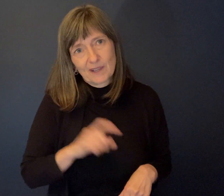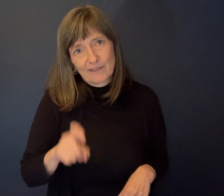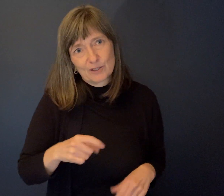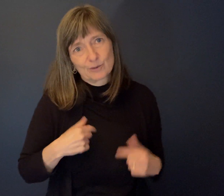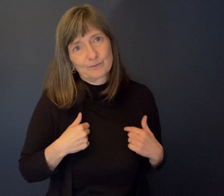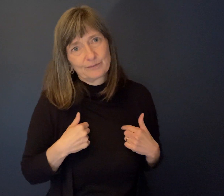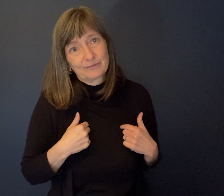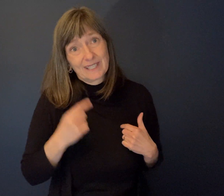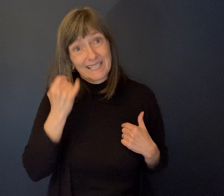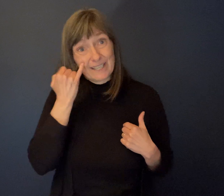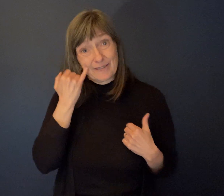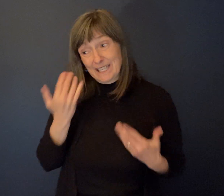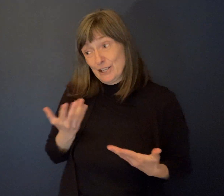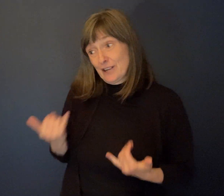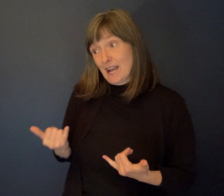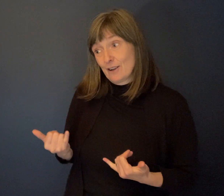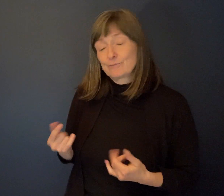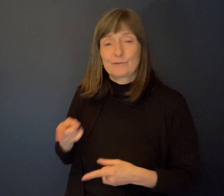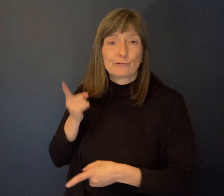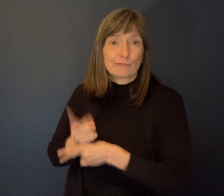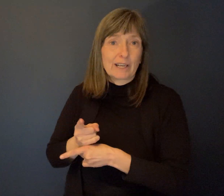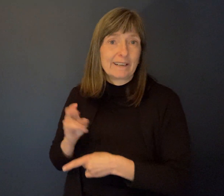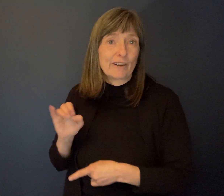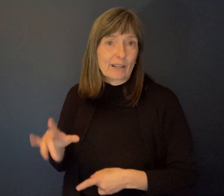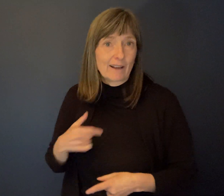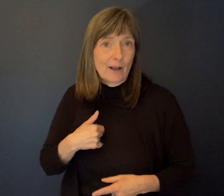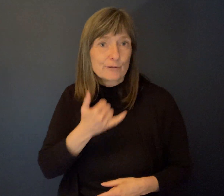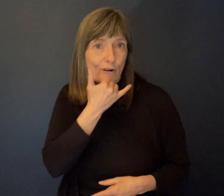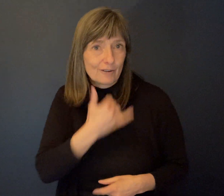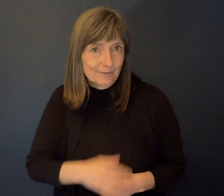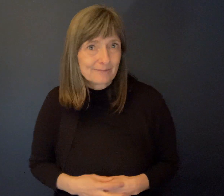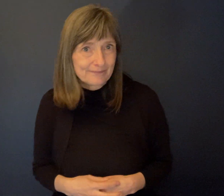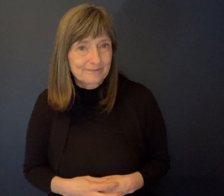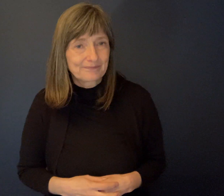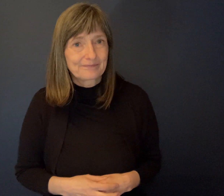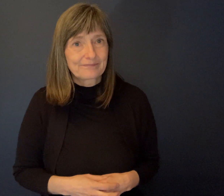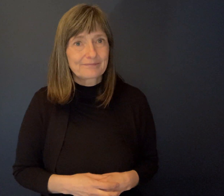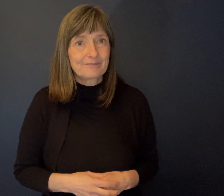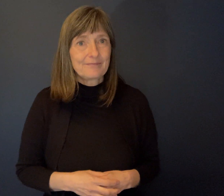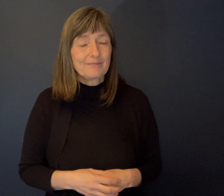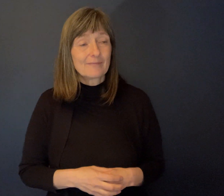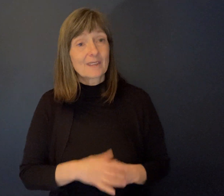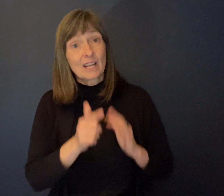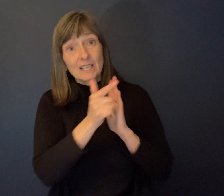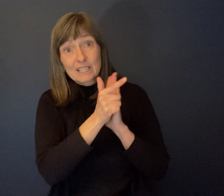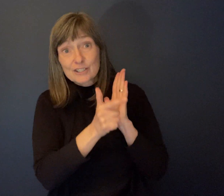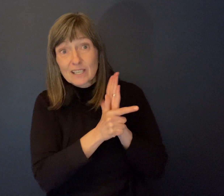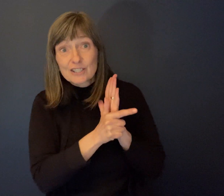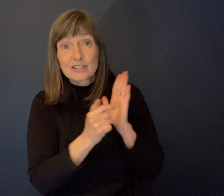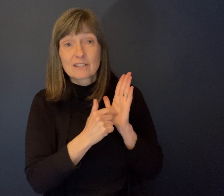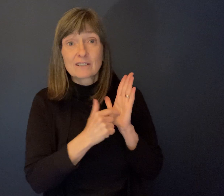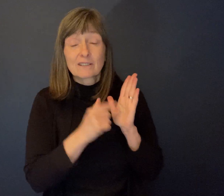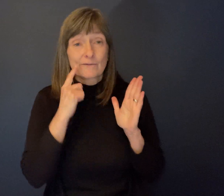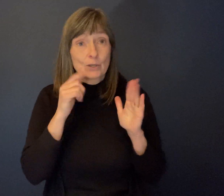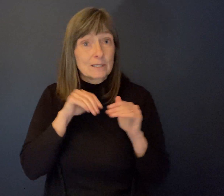if he were here with us today, I would say you were absolutely right, Eric. Absolutely. I mean, you know, when we look at legislation, the accessibility, when it came out first,